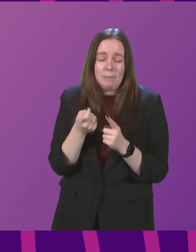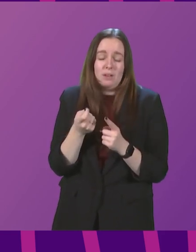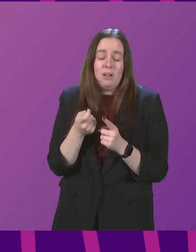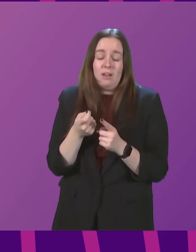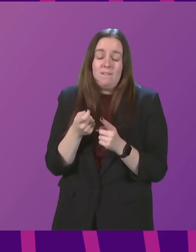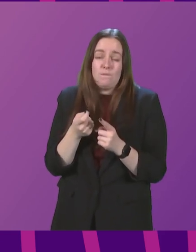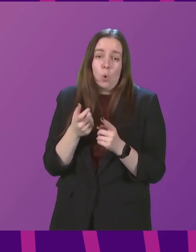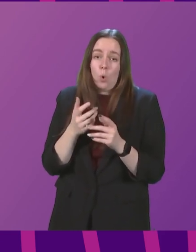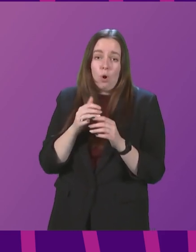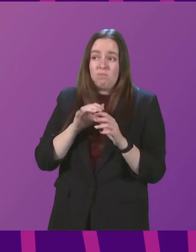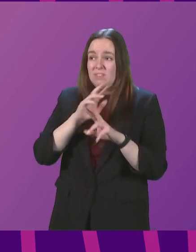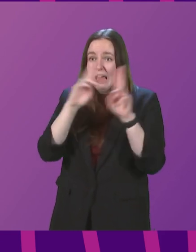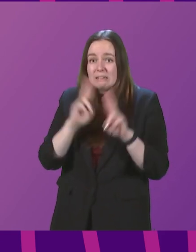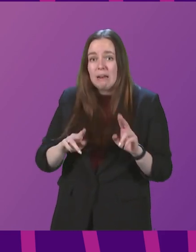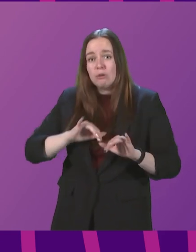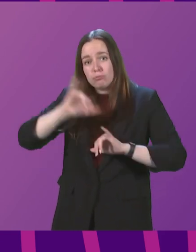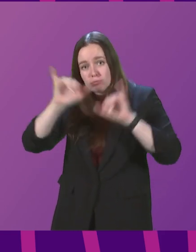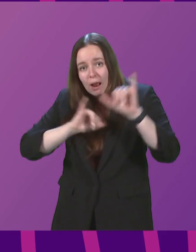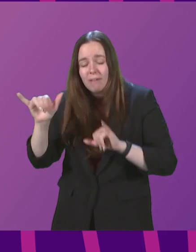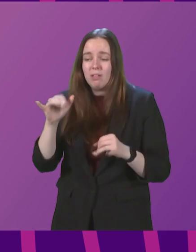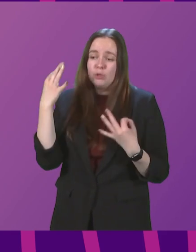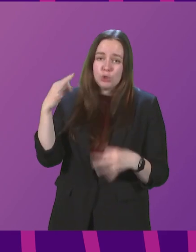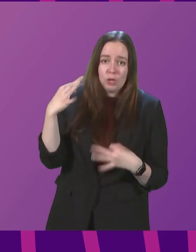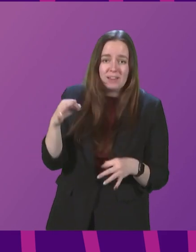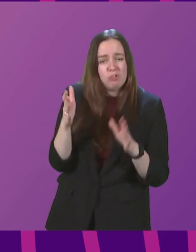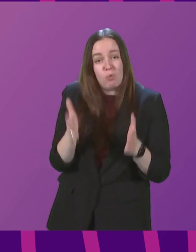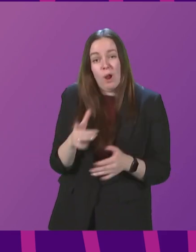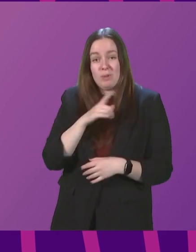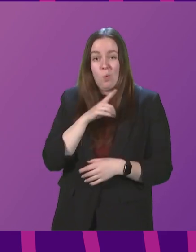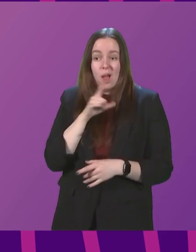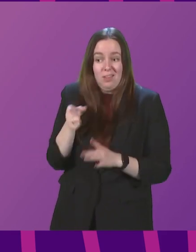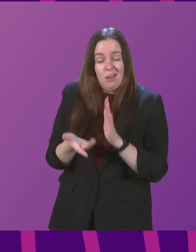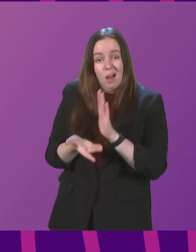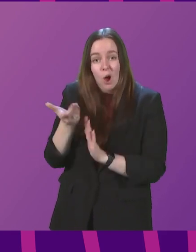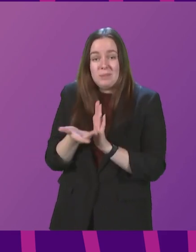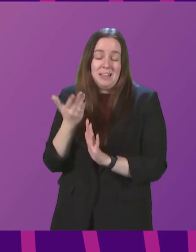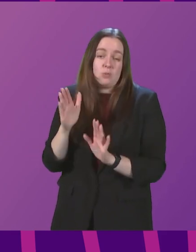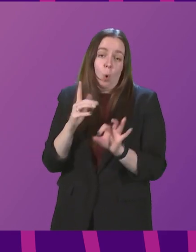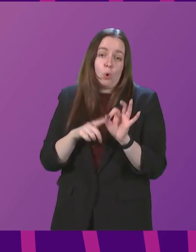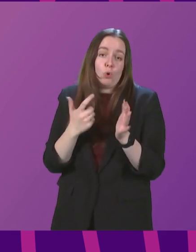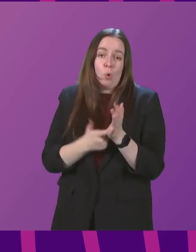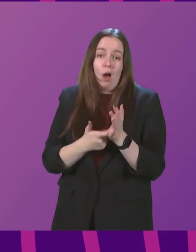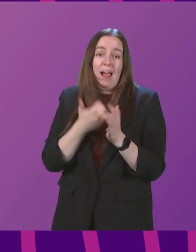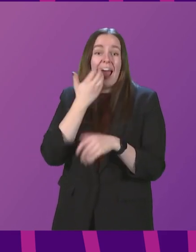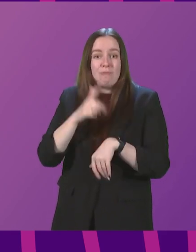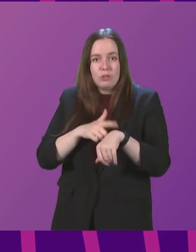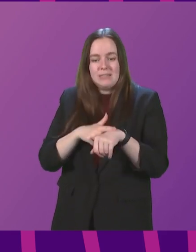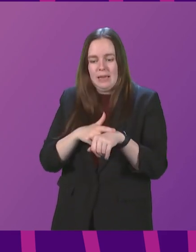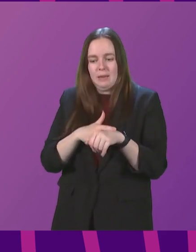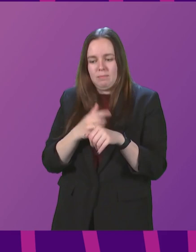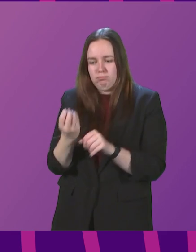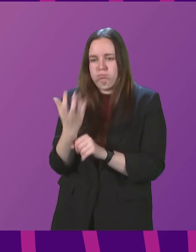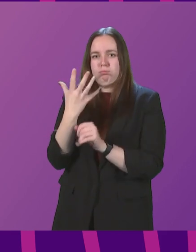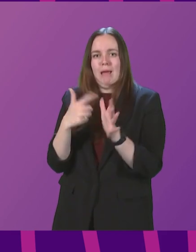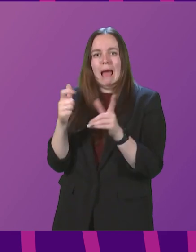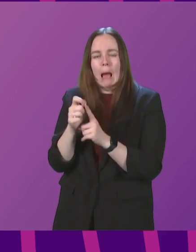and indeed for international travel certification requirements, because this updates all QR codes each time the app is activated.